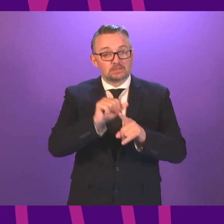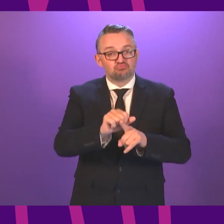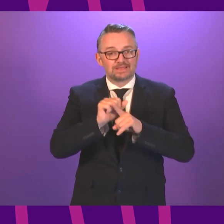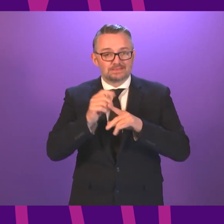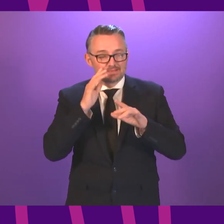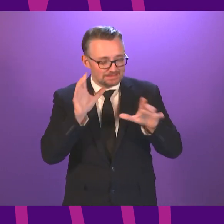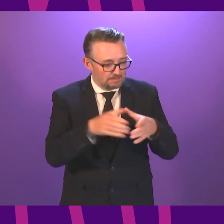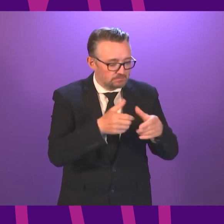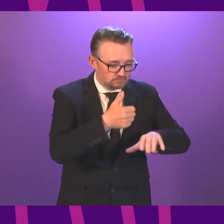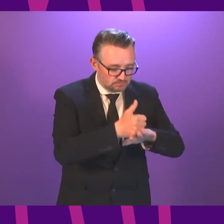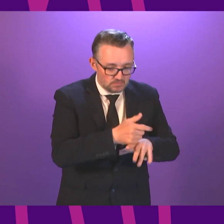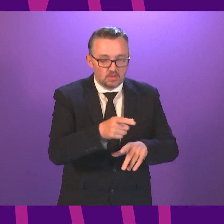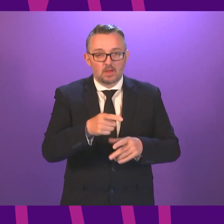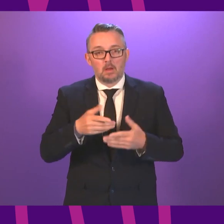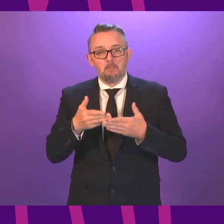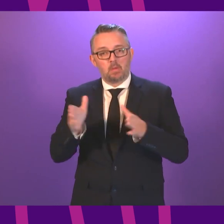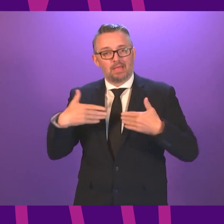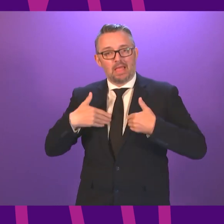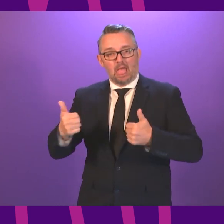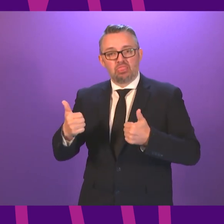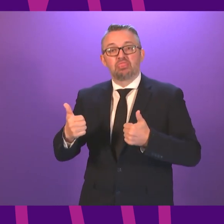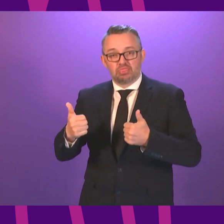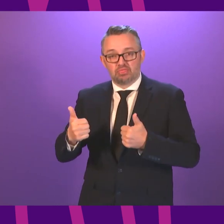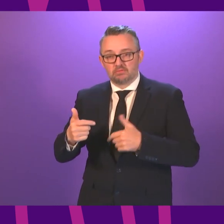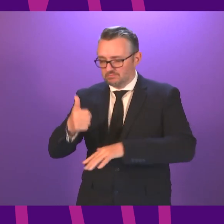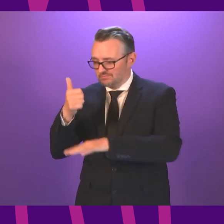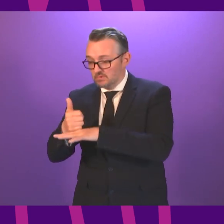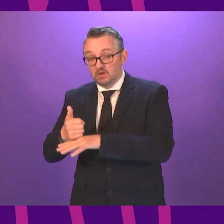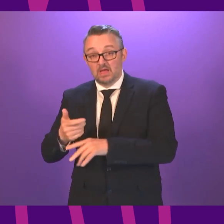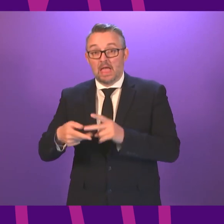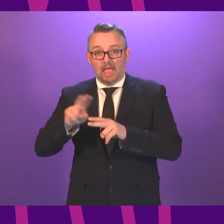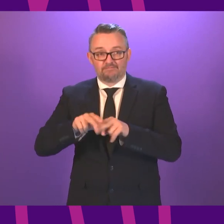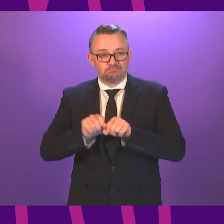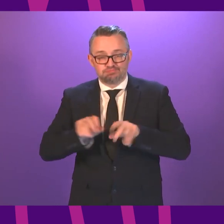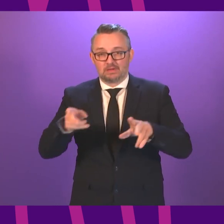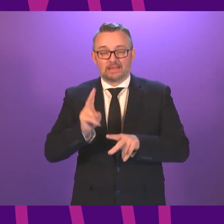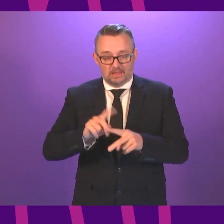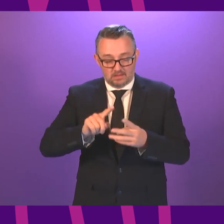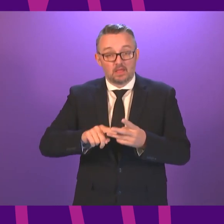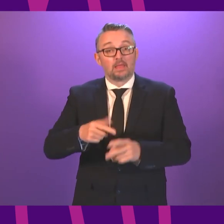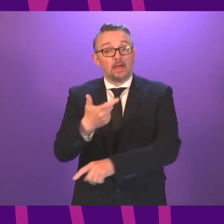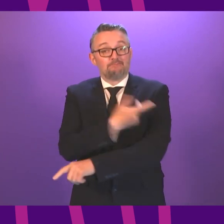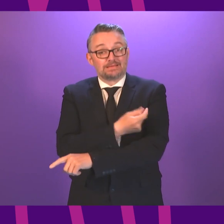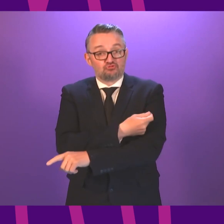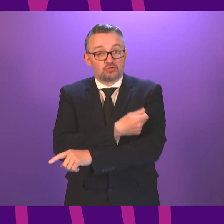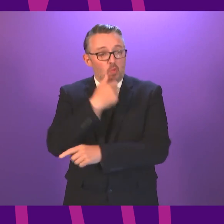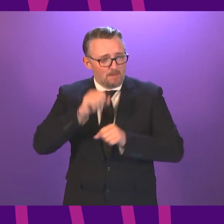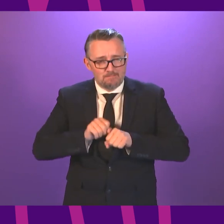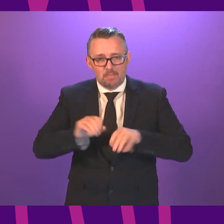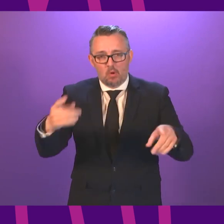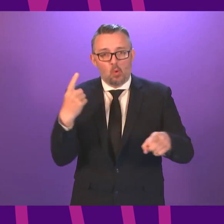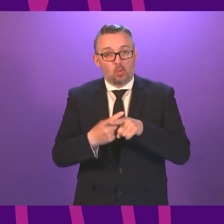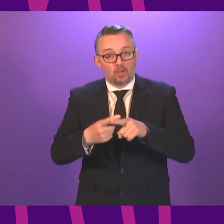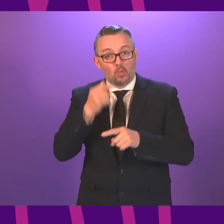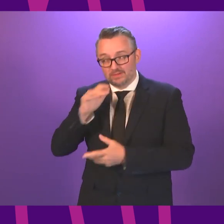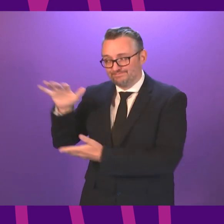We will implement enhanced public health measures when outbreaks do arise, and we will deliver vaccinations just as quickly as supplies